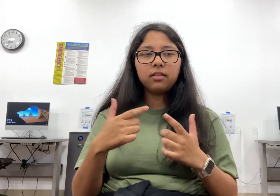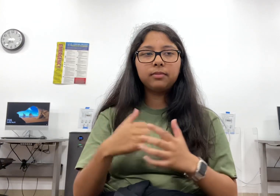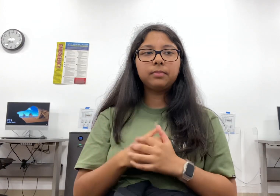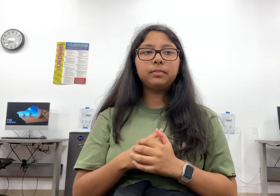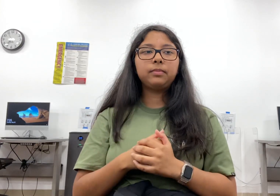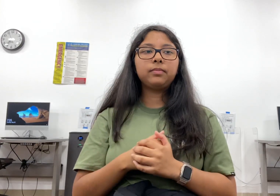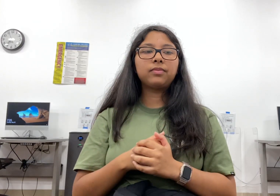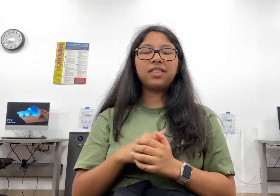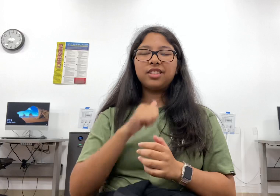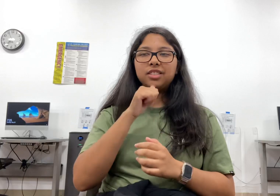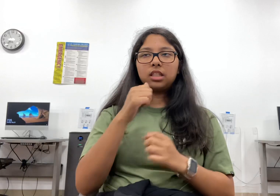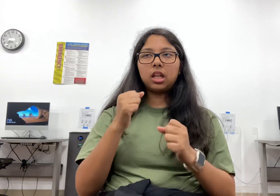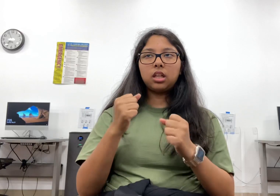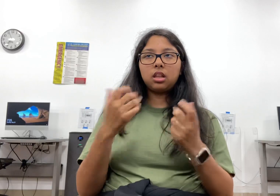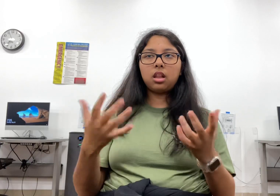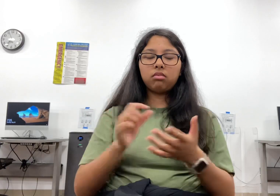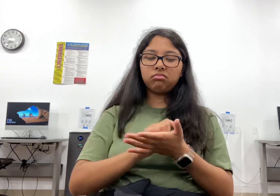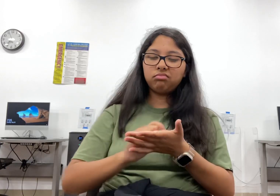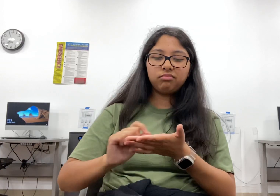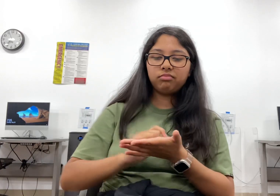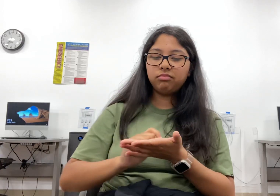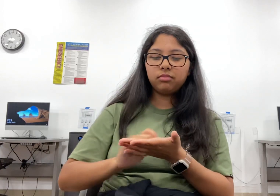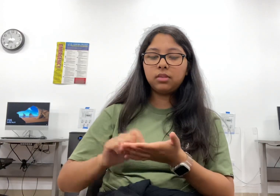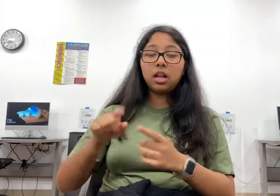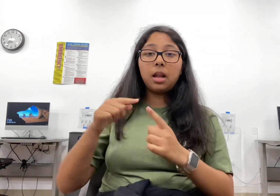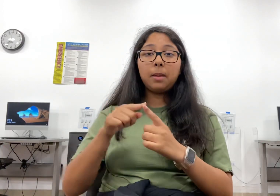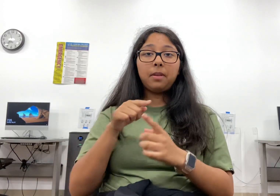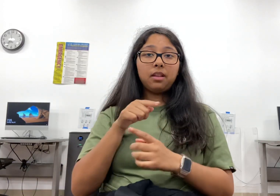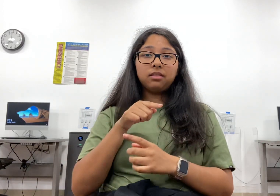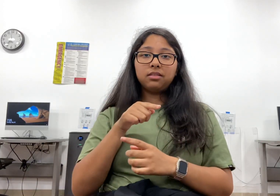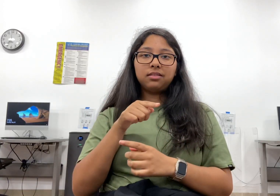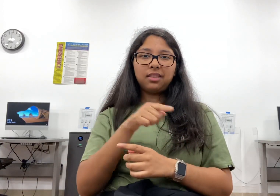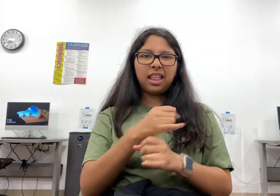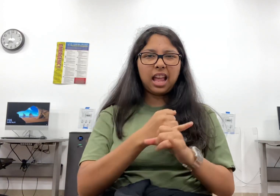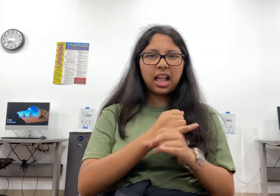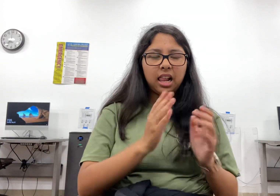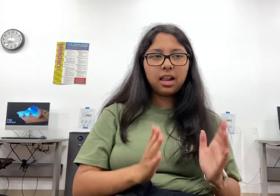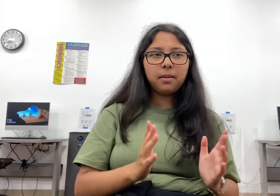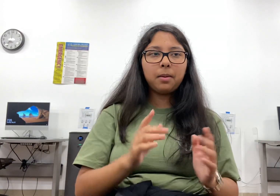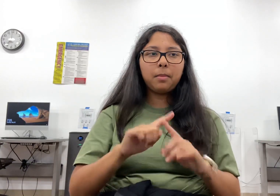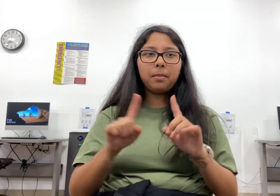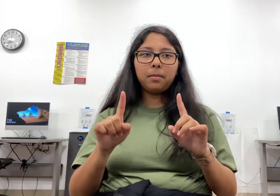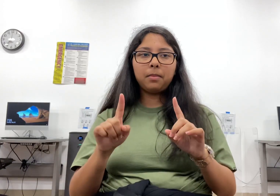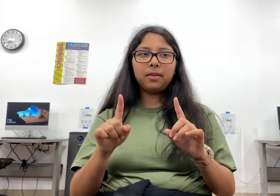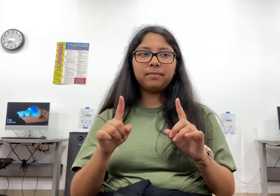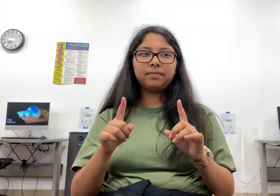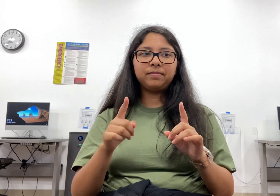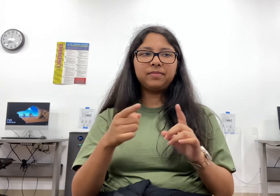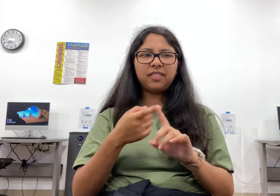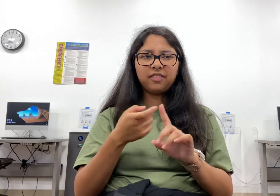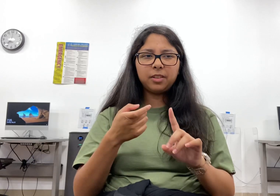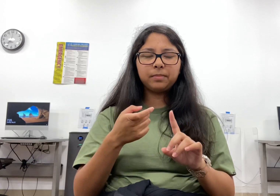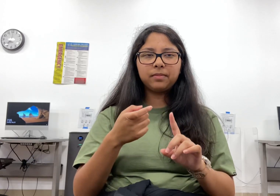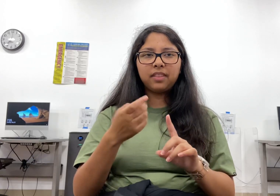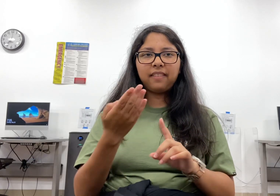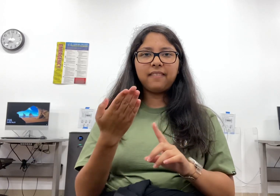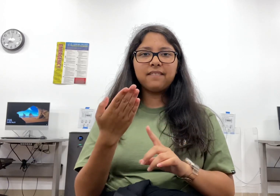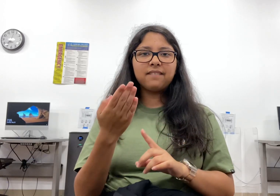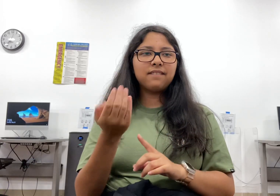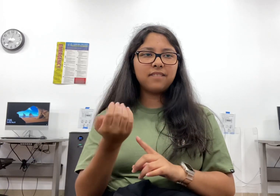did not begin until the Spanish arrived in 1542 and began chronicling